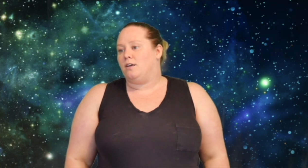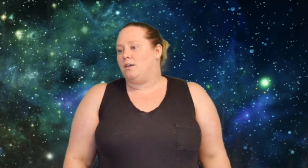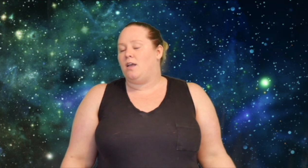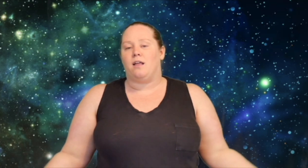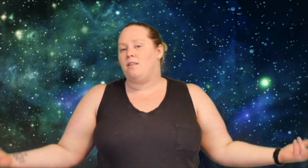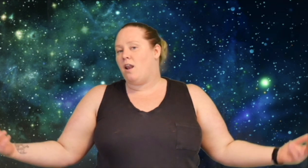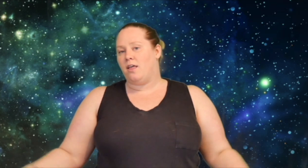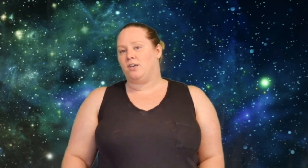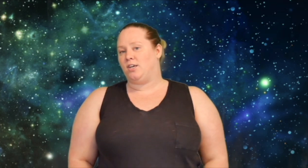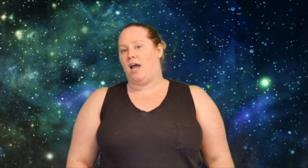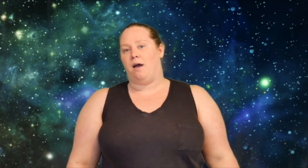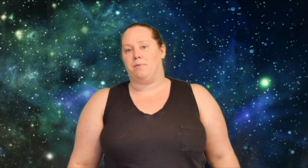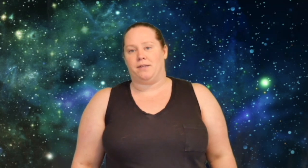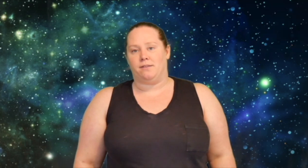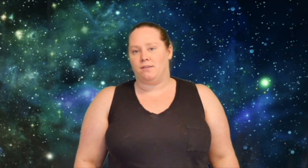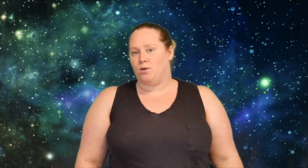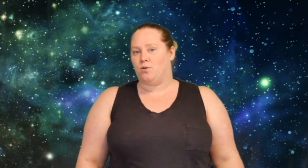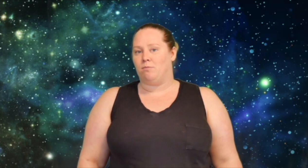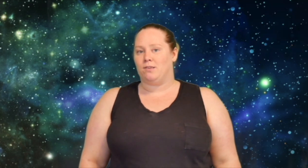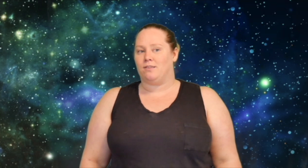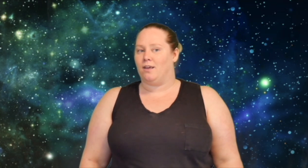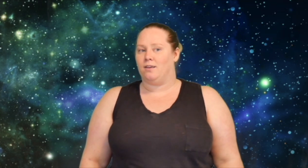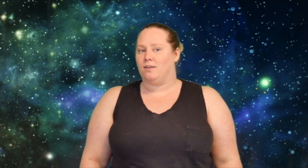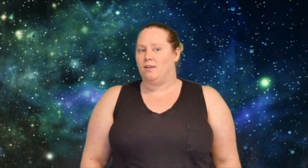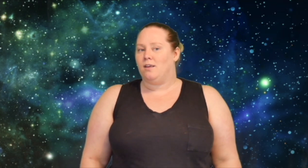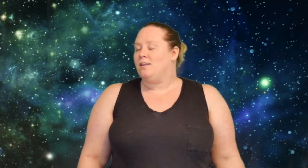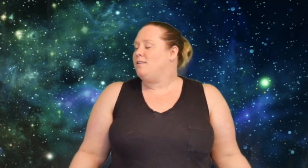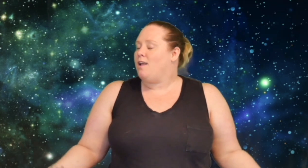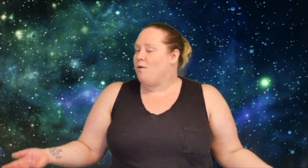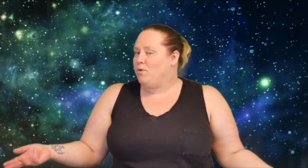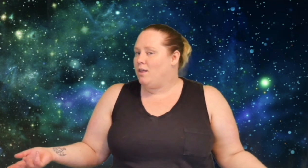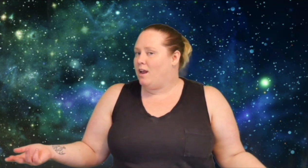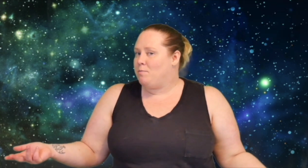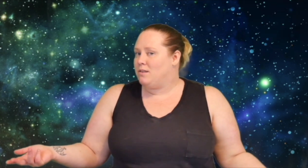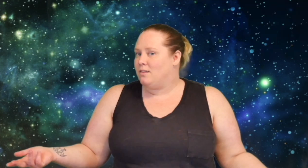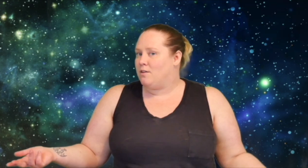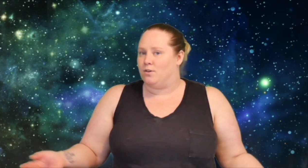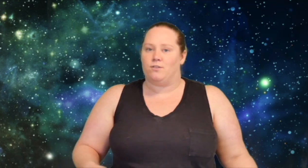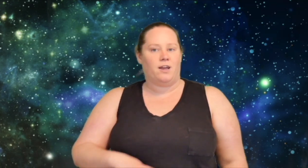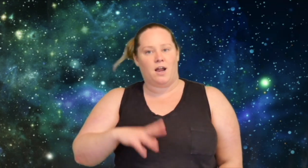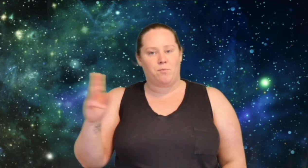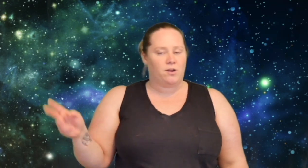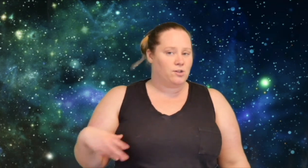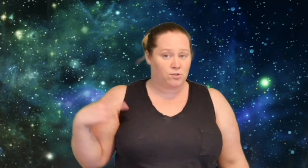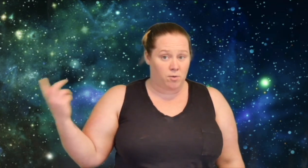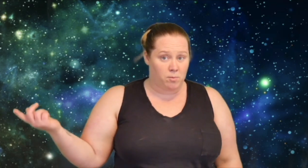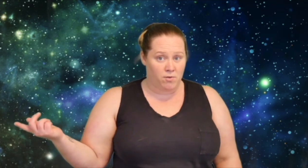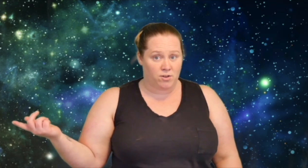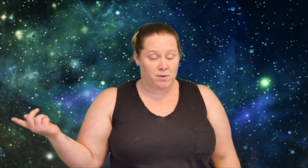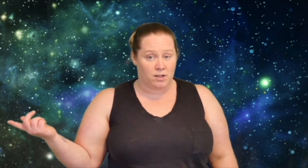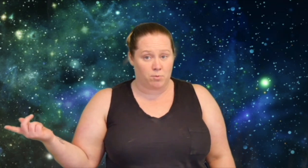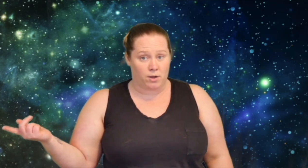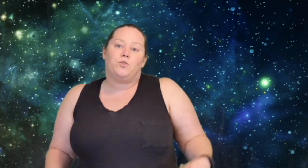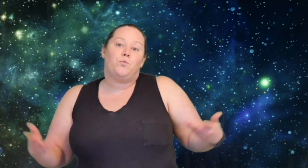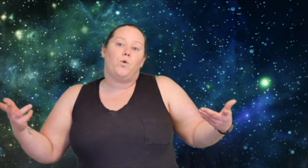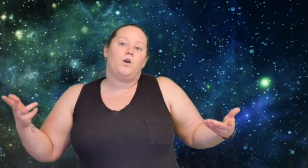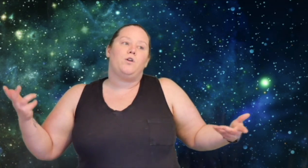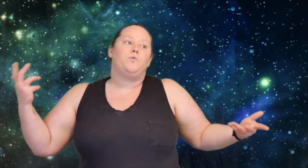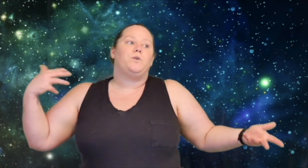Yeah, none of that shit happened, so I'm just like, not really enemies lovers, and I'm ranting, so I'm going to move on to my next point. The world was